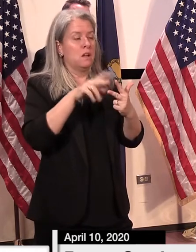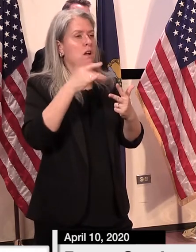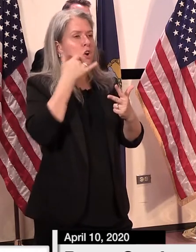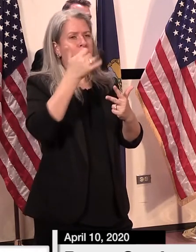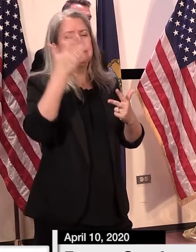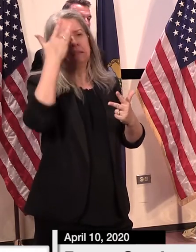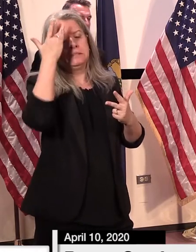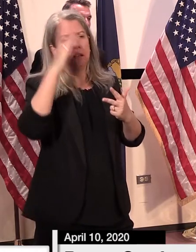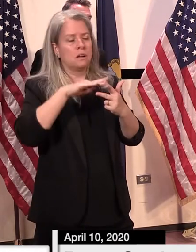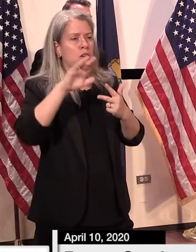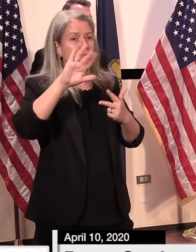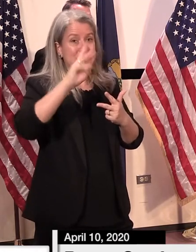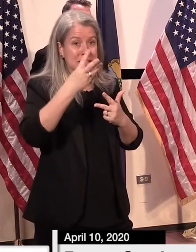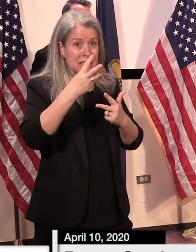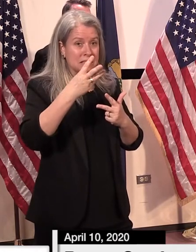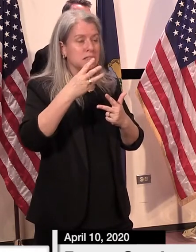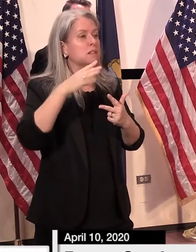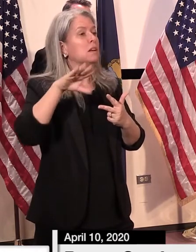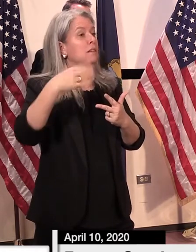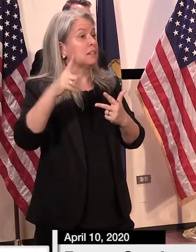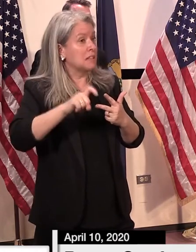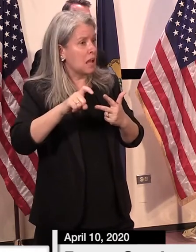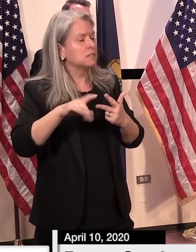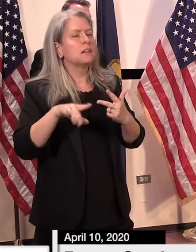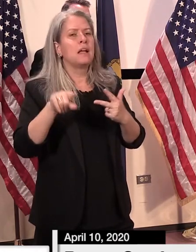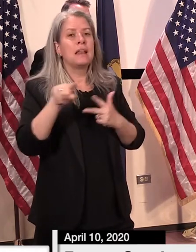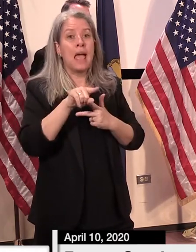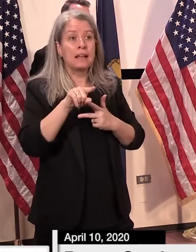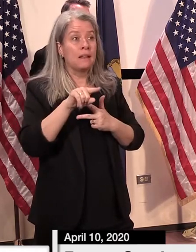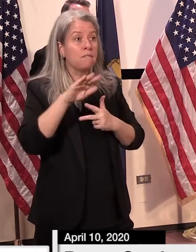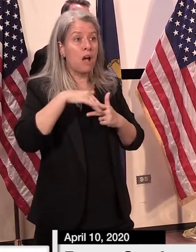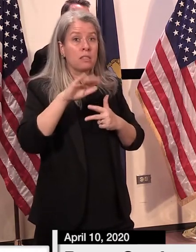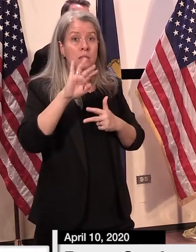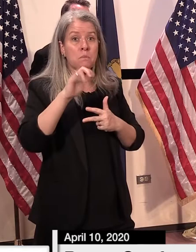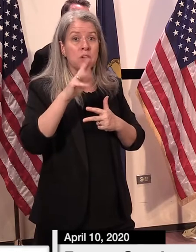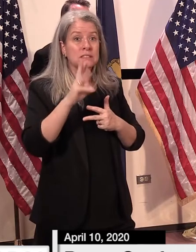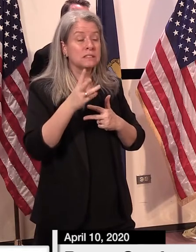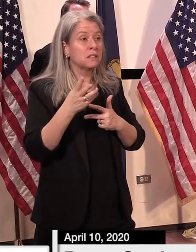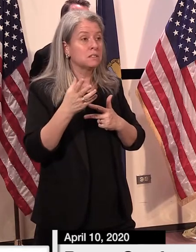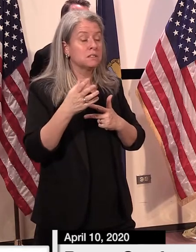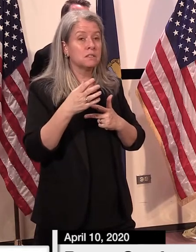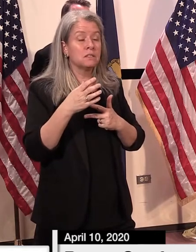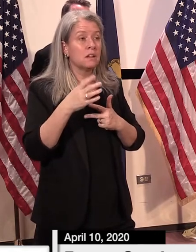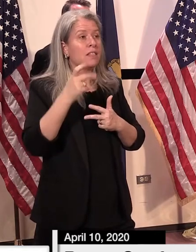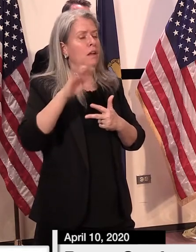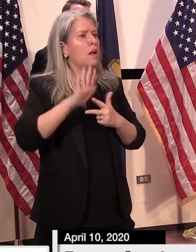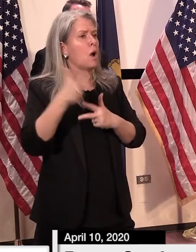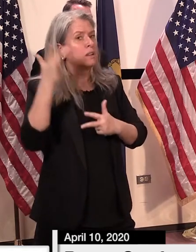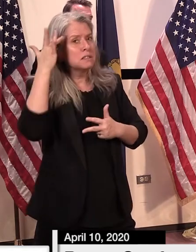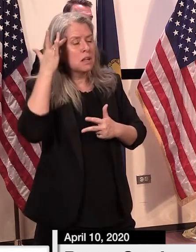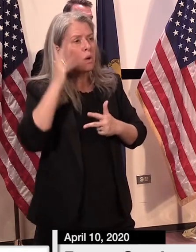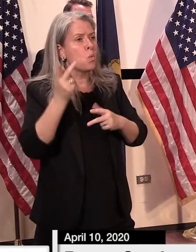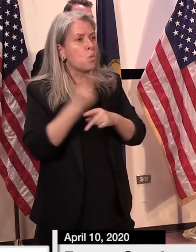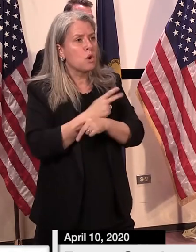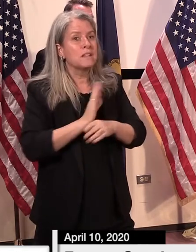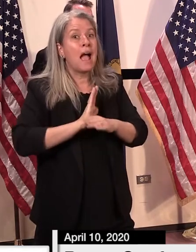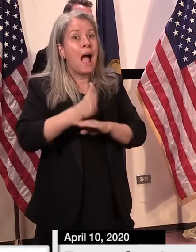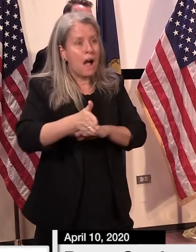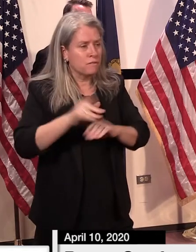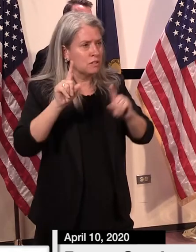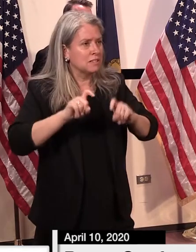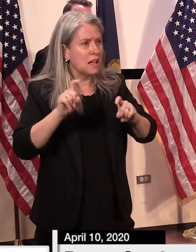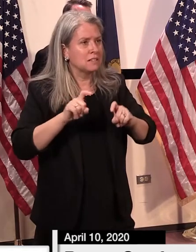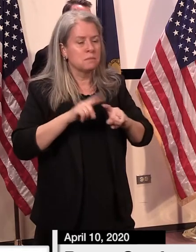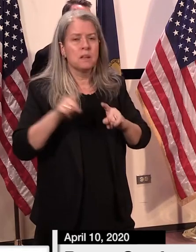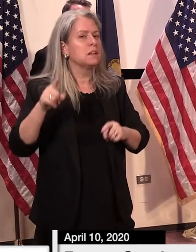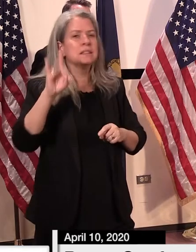26th was administered a test that test came back negative unfortunately that person took a turn for the worst after that test but